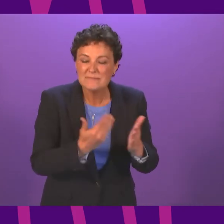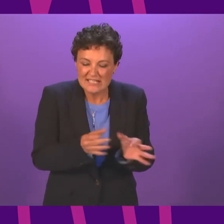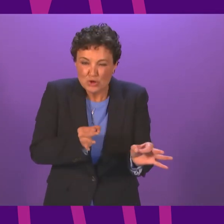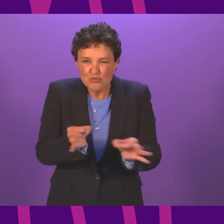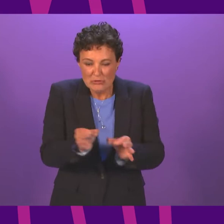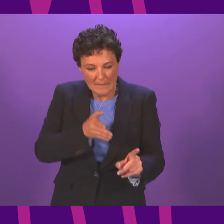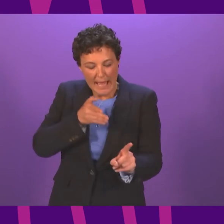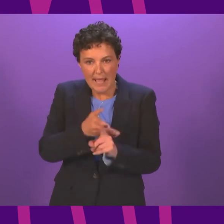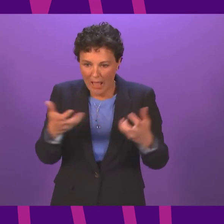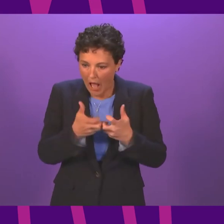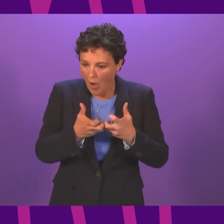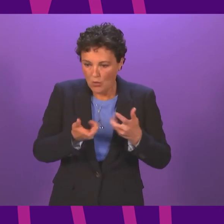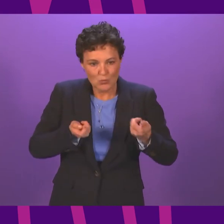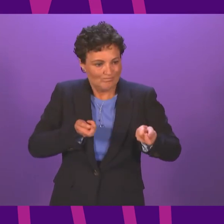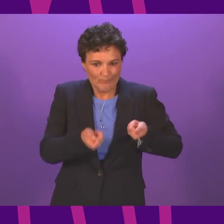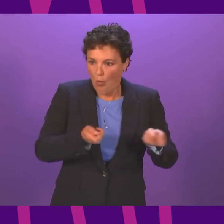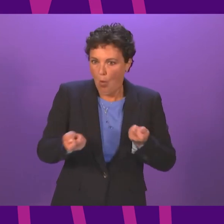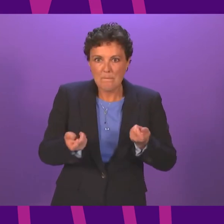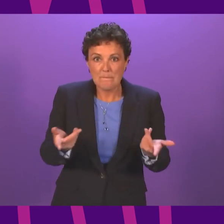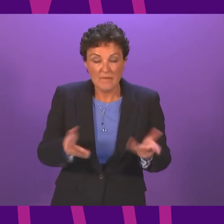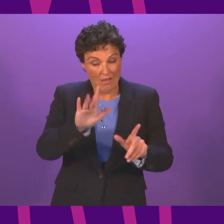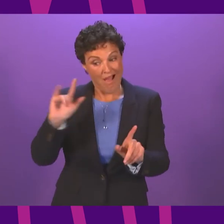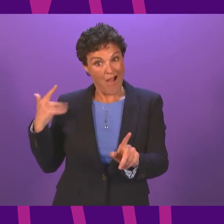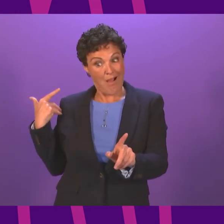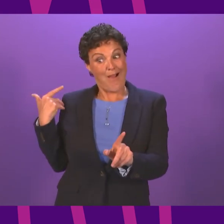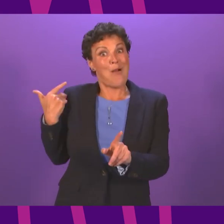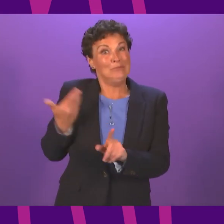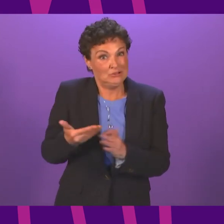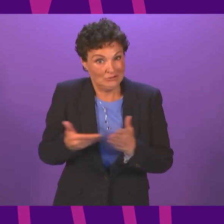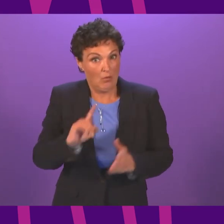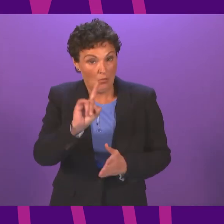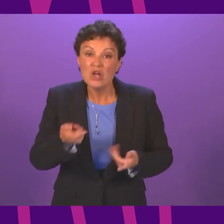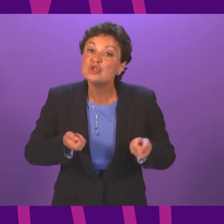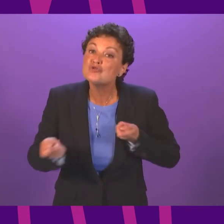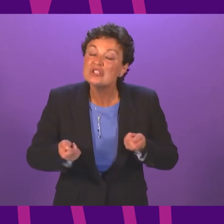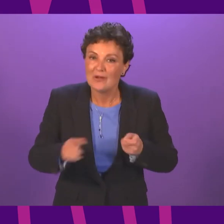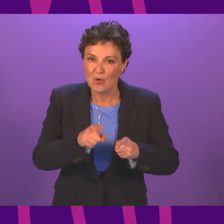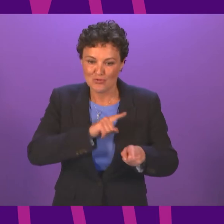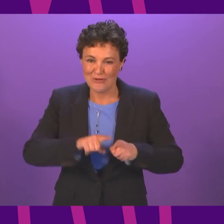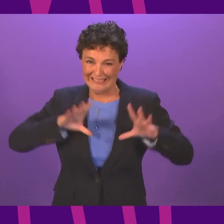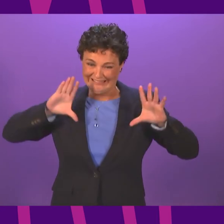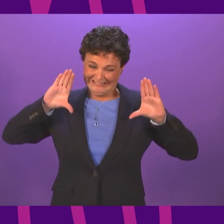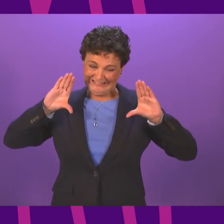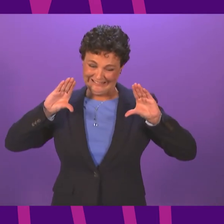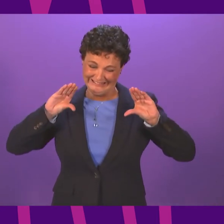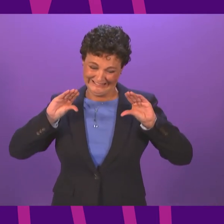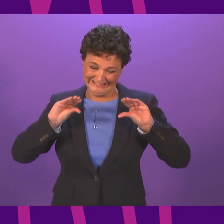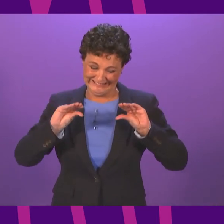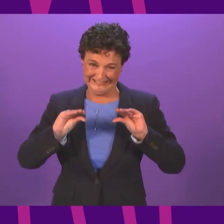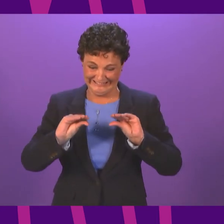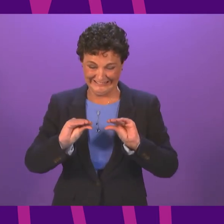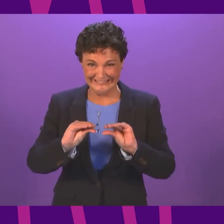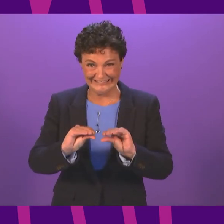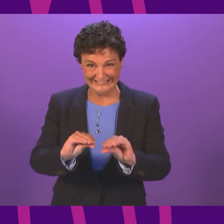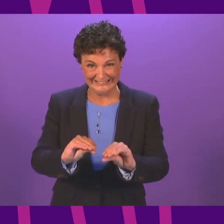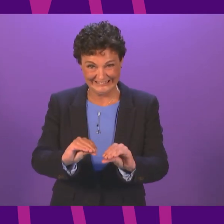response. Up until now, the Scottish Government's strategic intention has been to suppress the virus to the lowest possible level and keep